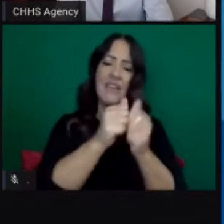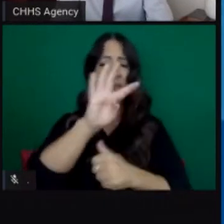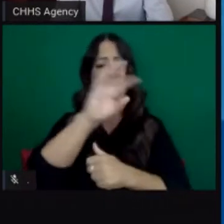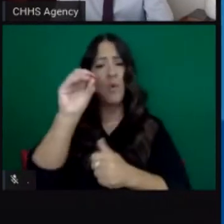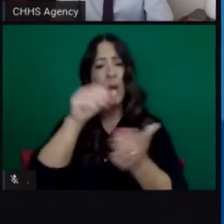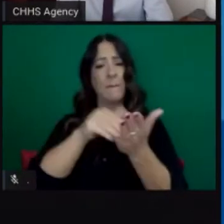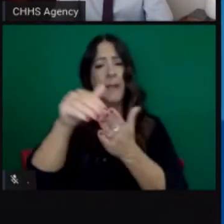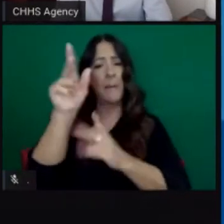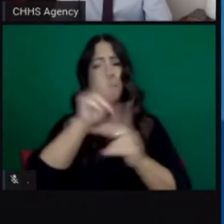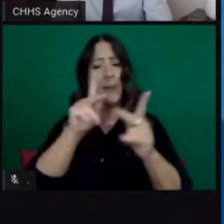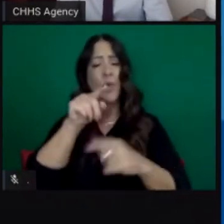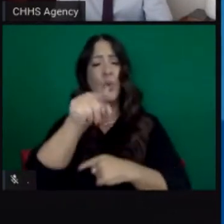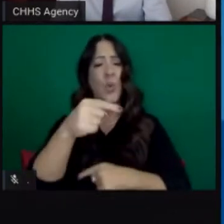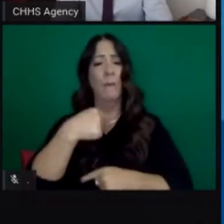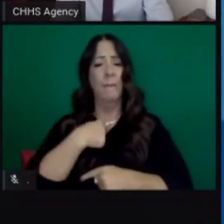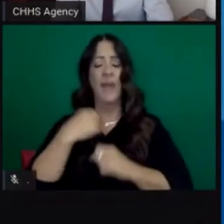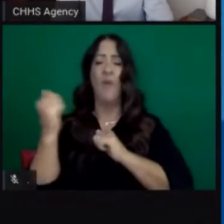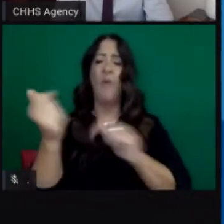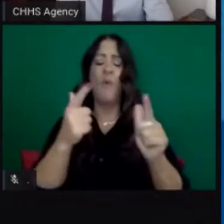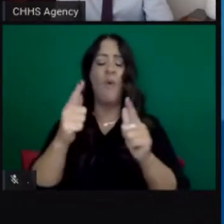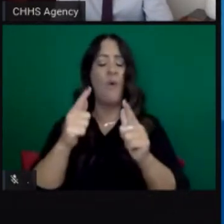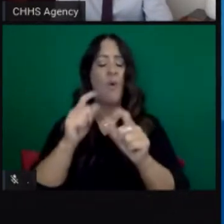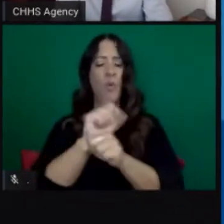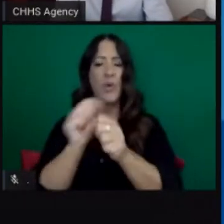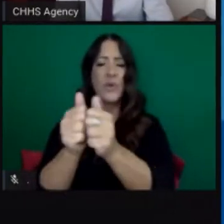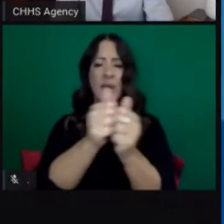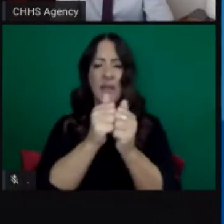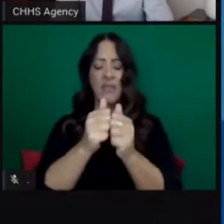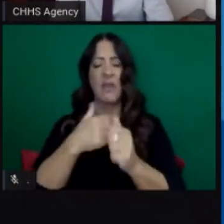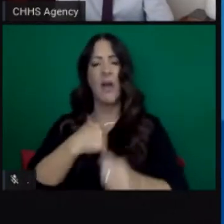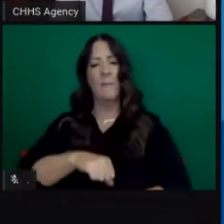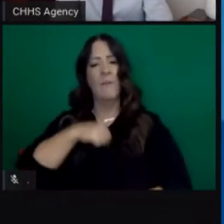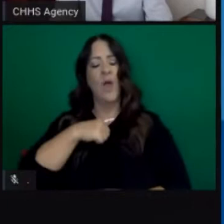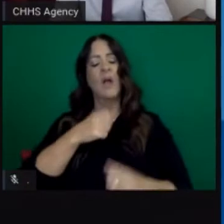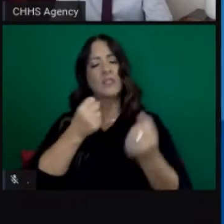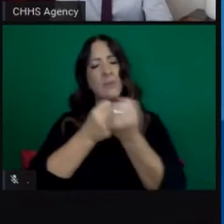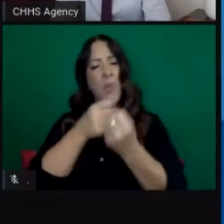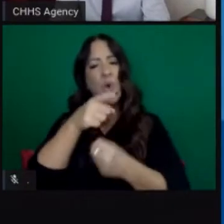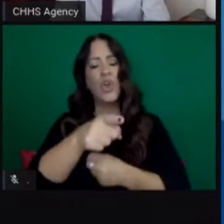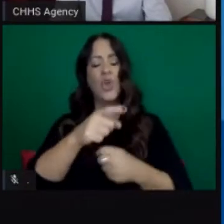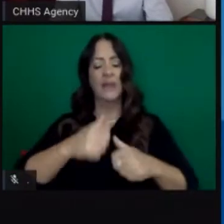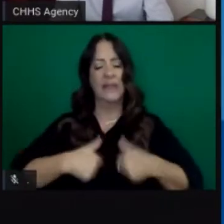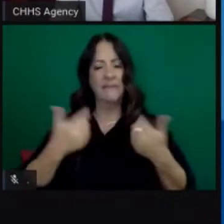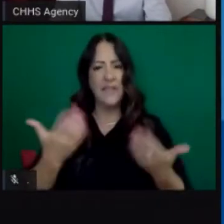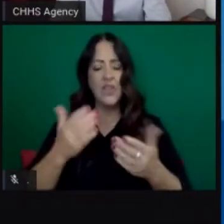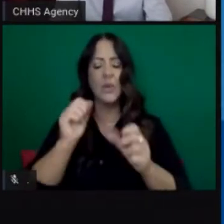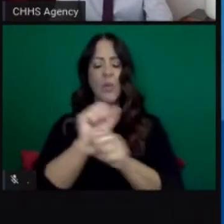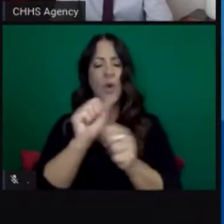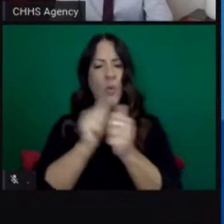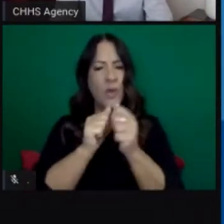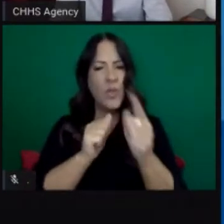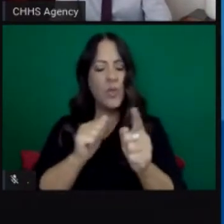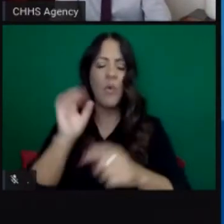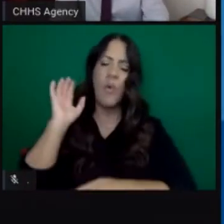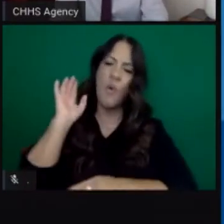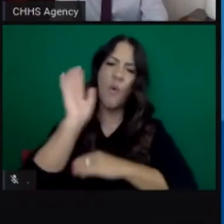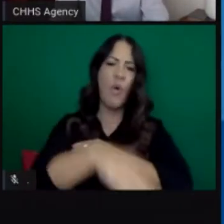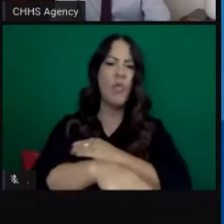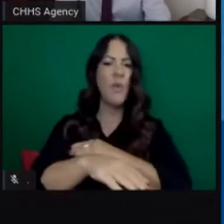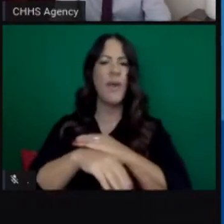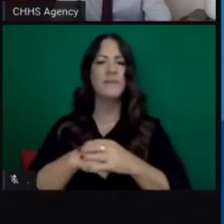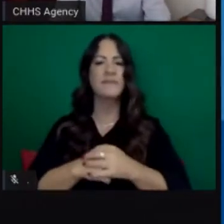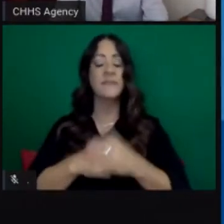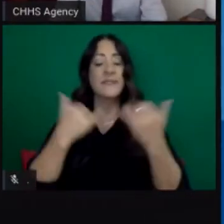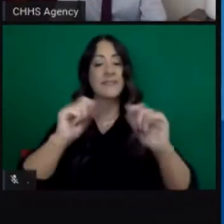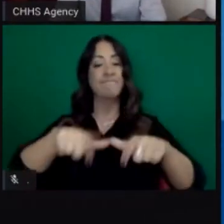in california and i'm proud and humbled to be there with you um supporting all along the way so with that we'll